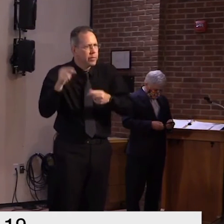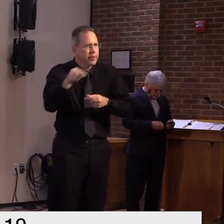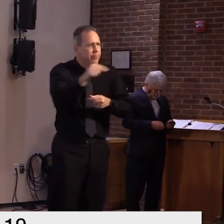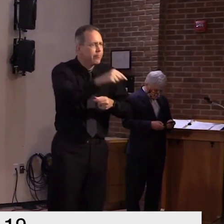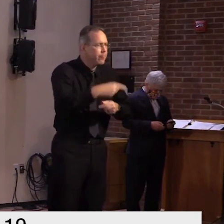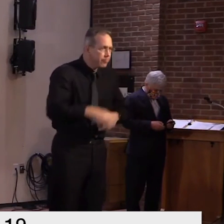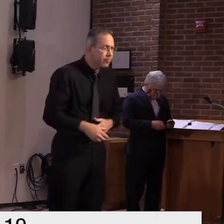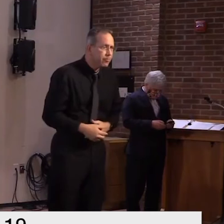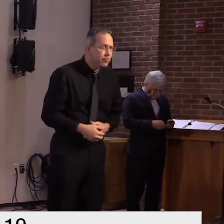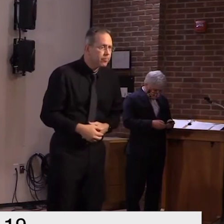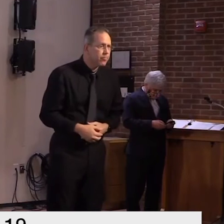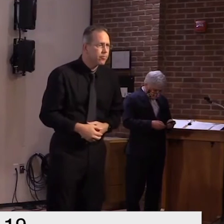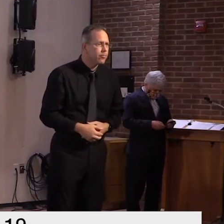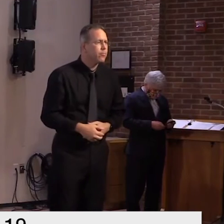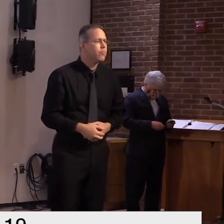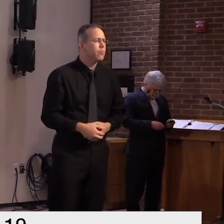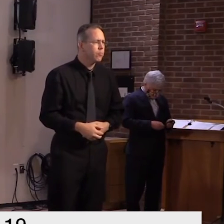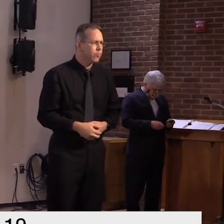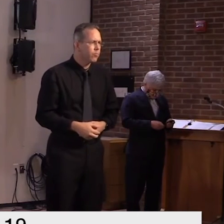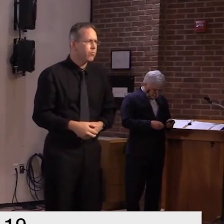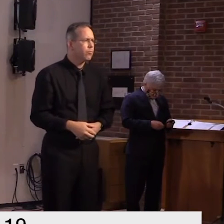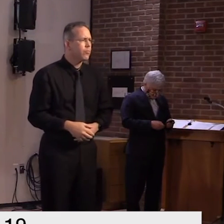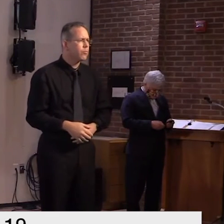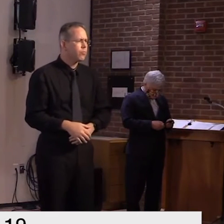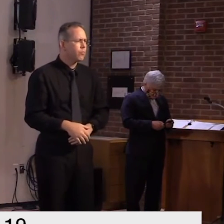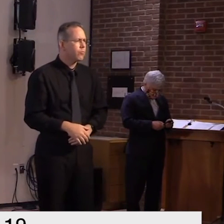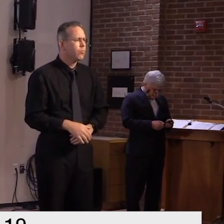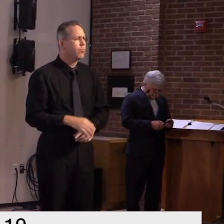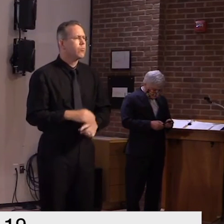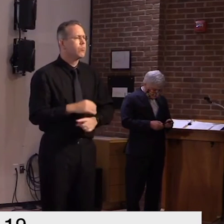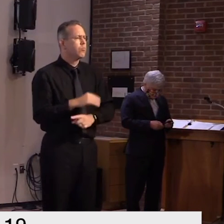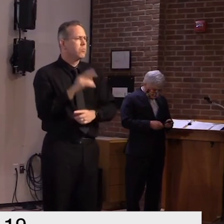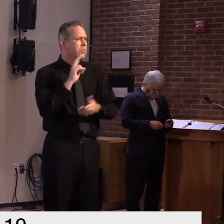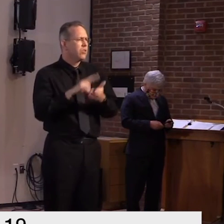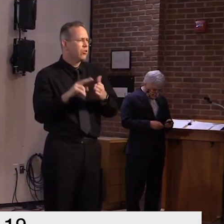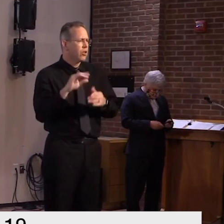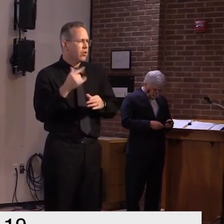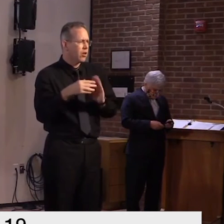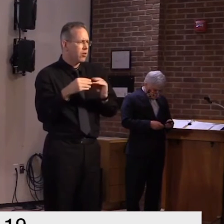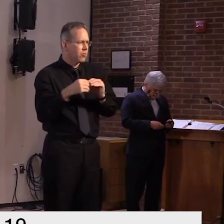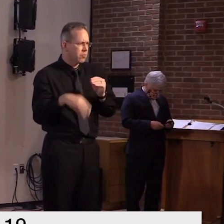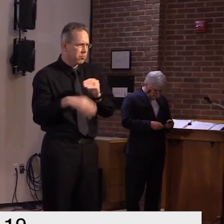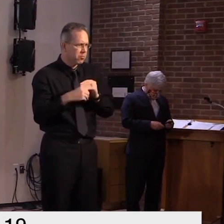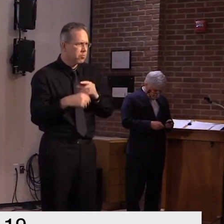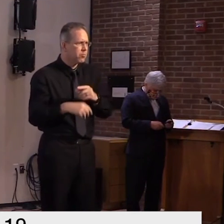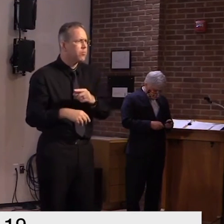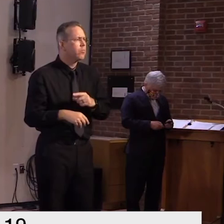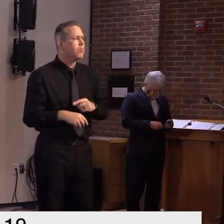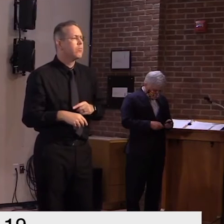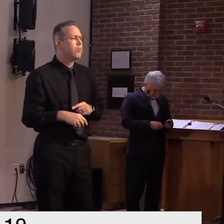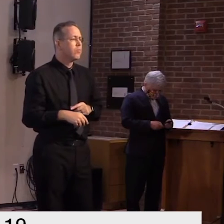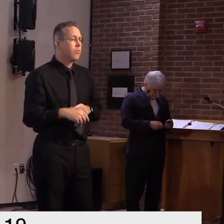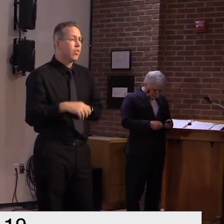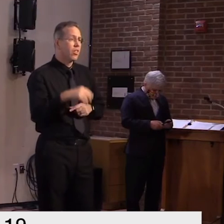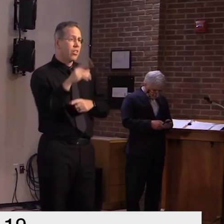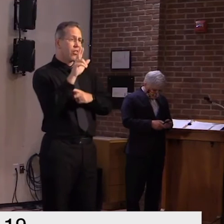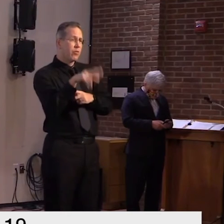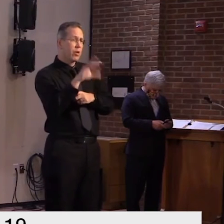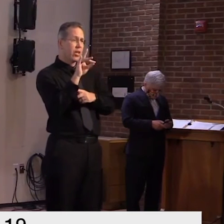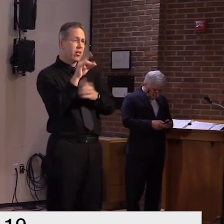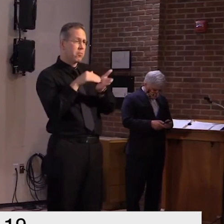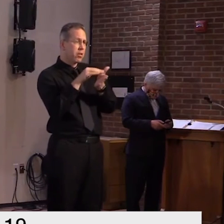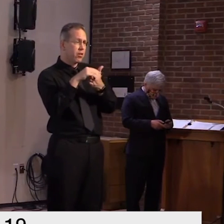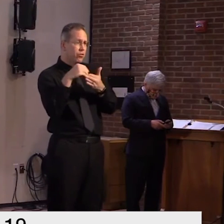provide a little more there um the 3.9 million as you mentioned i believe is since the beginning of the state of